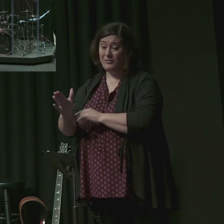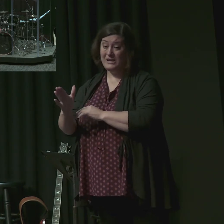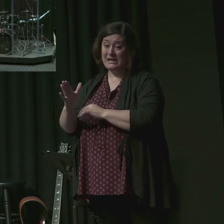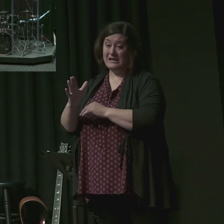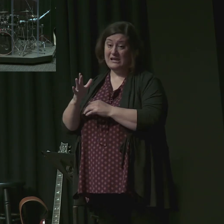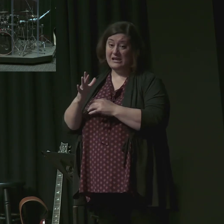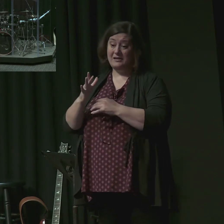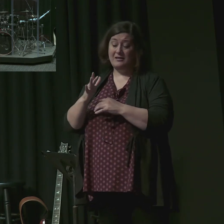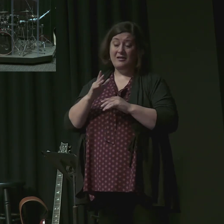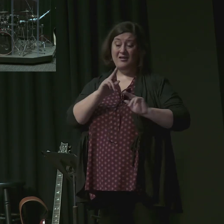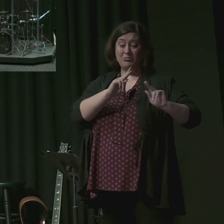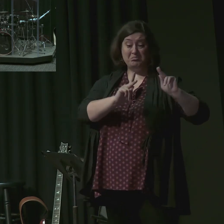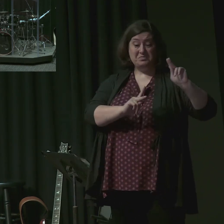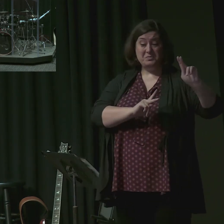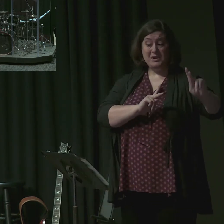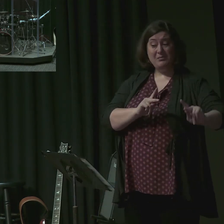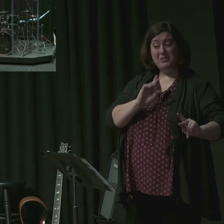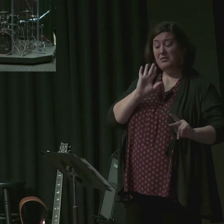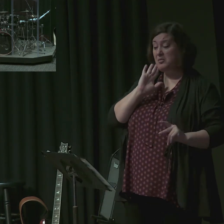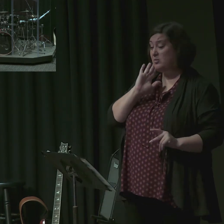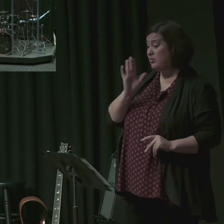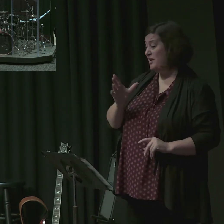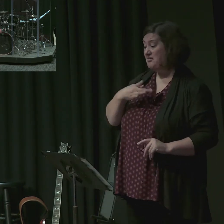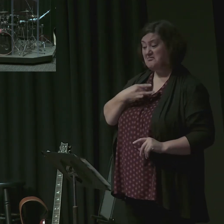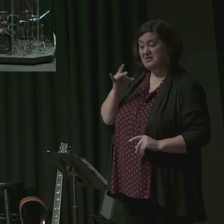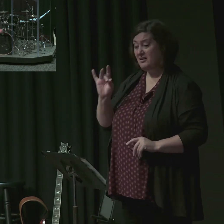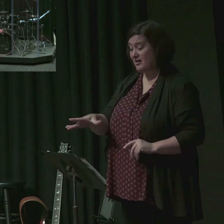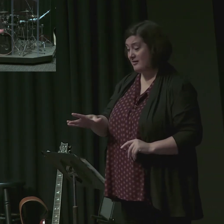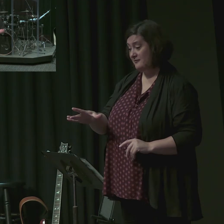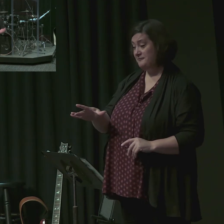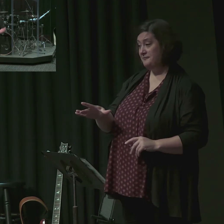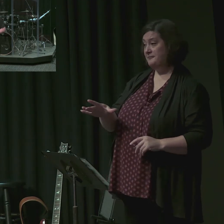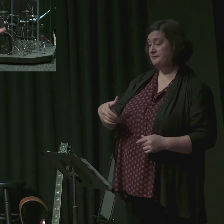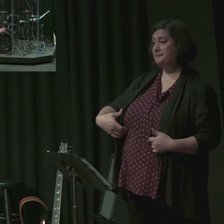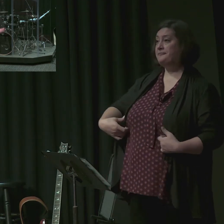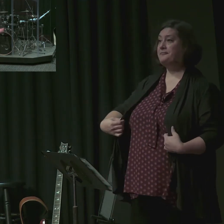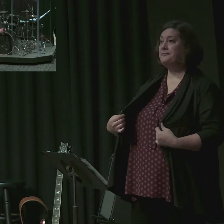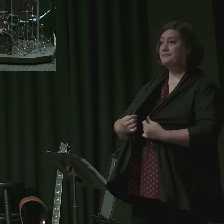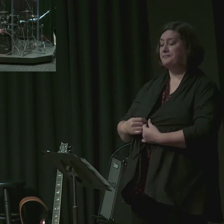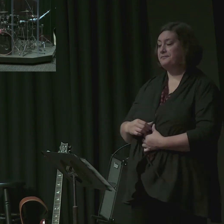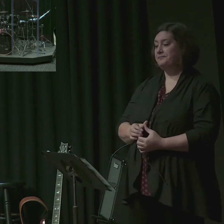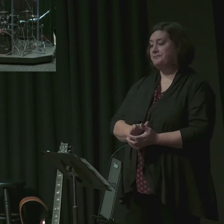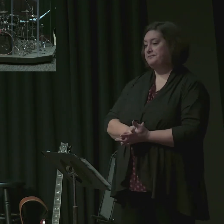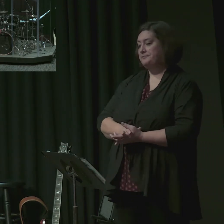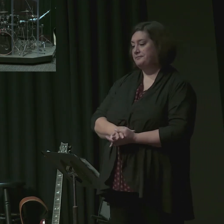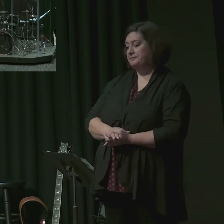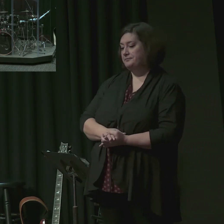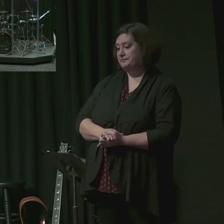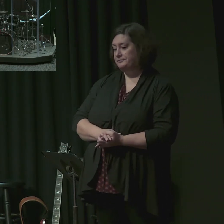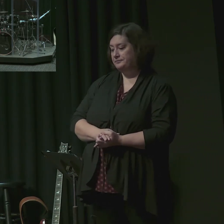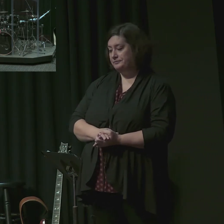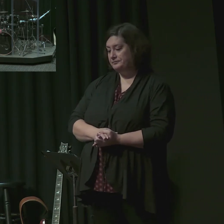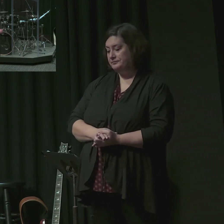from many. However, we must have a sense in our study and our preaching